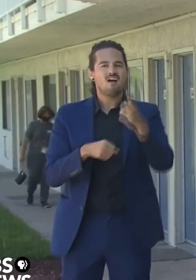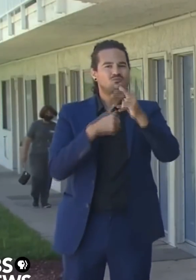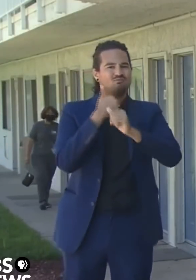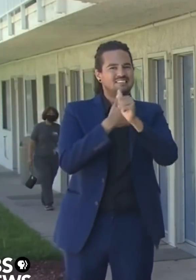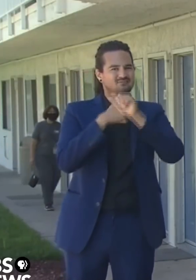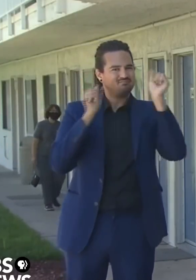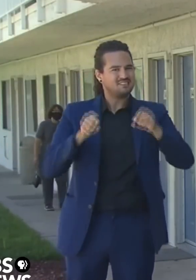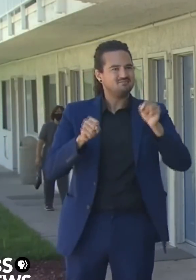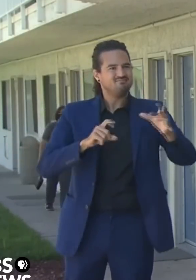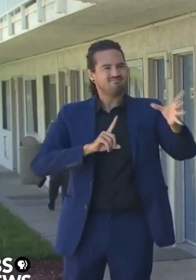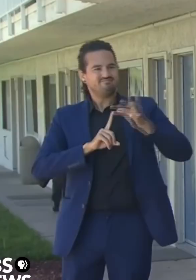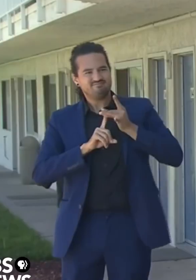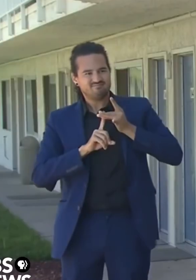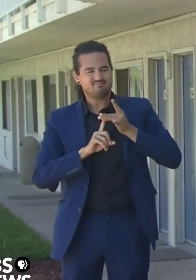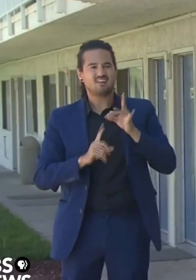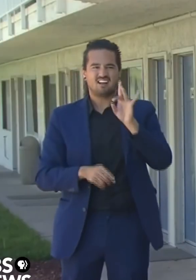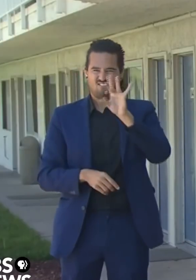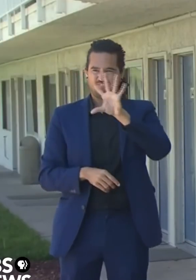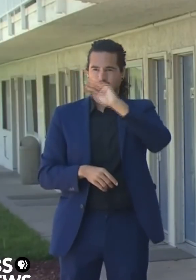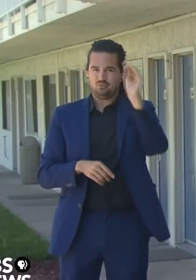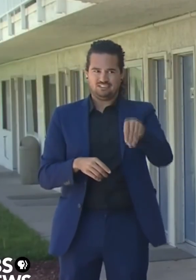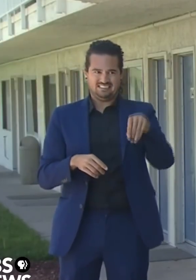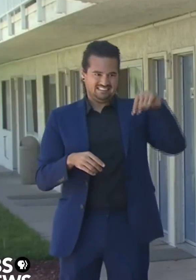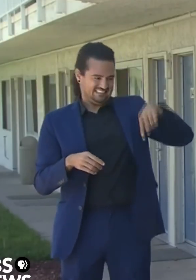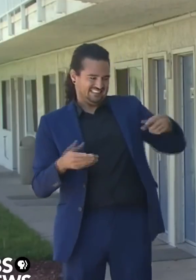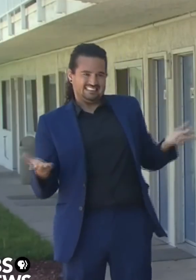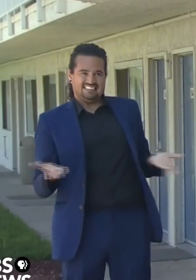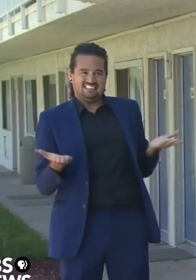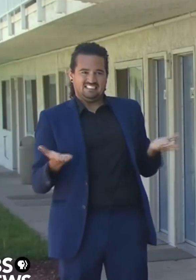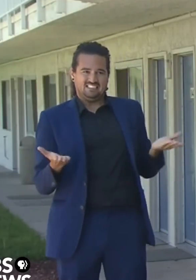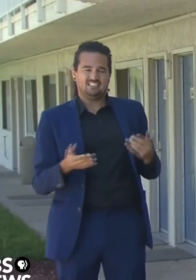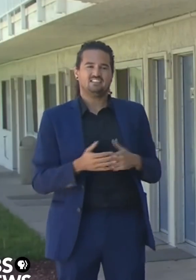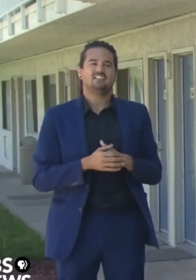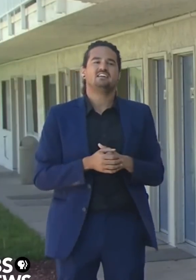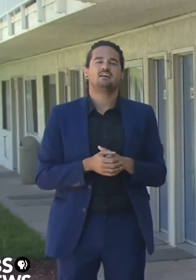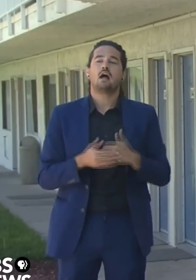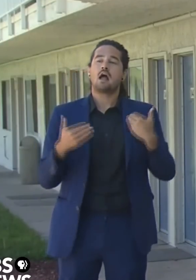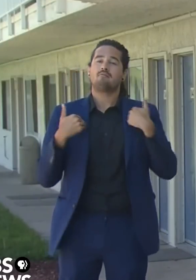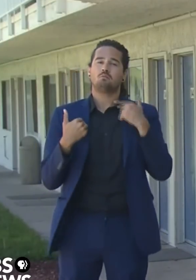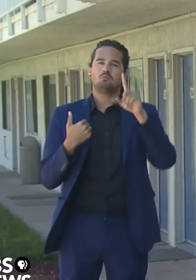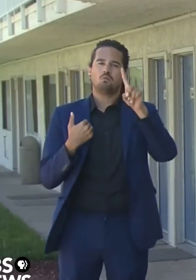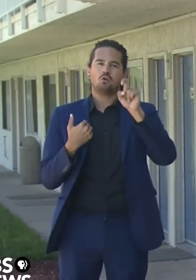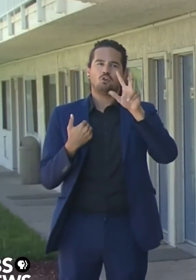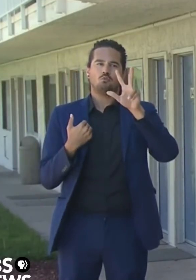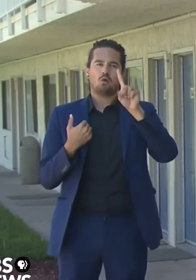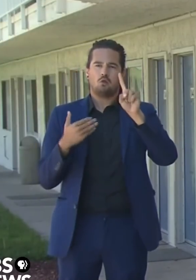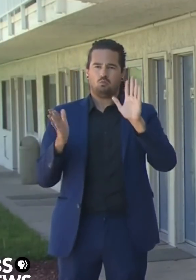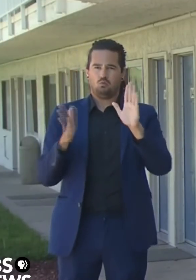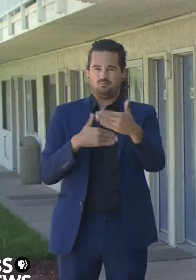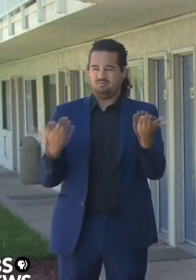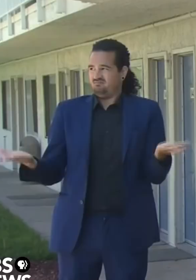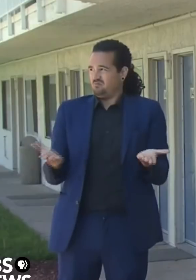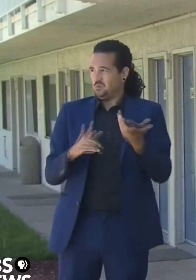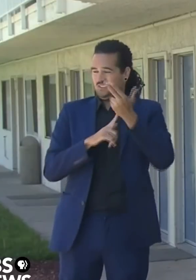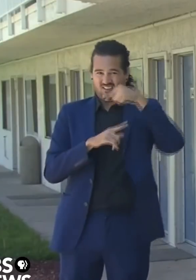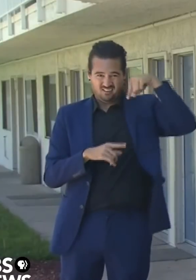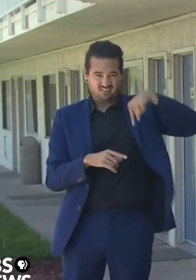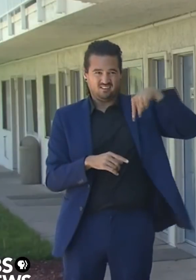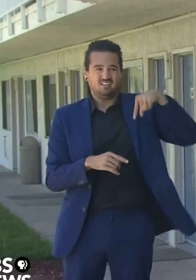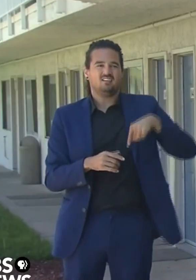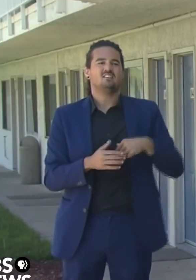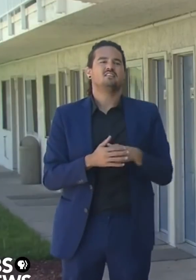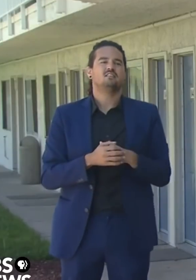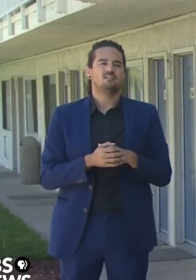at a facility 131 rooms, almost every single one of them occupied with over 164